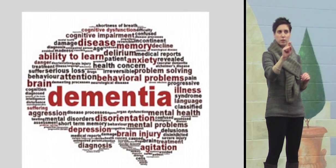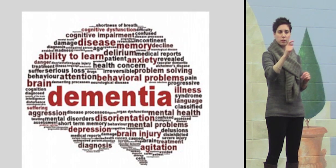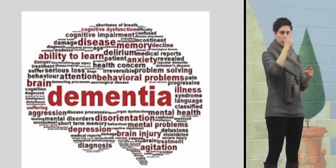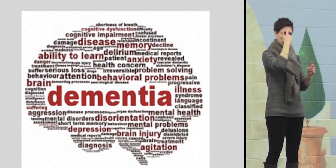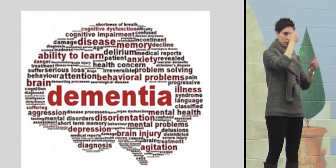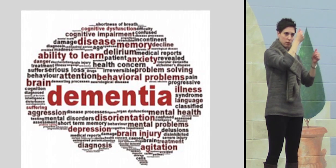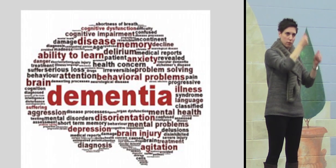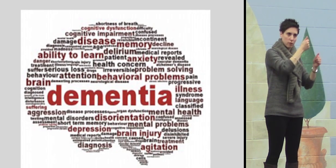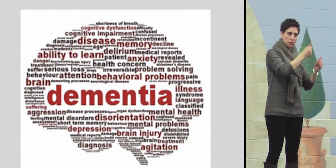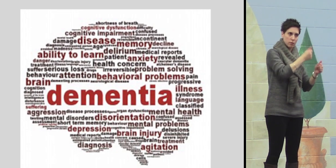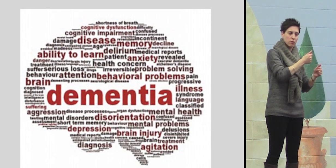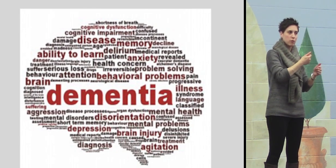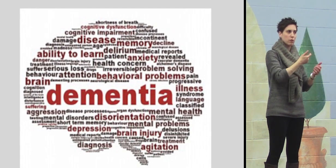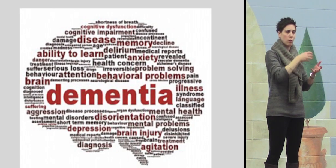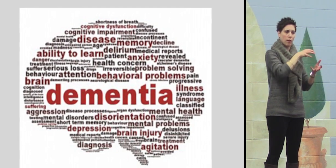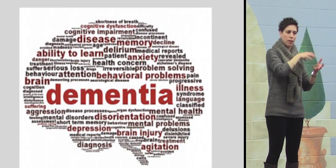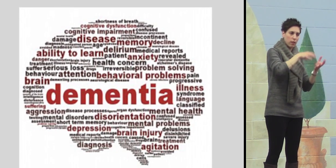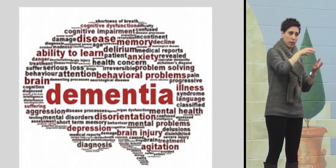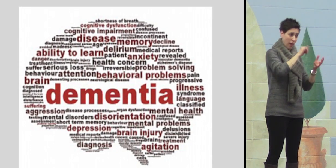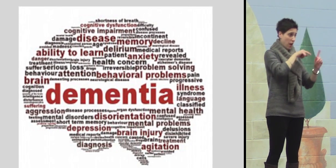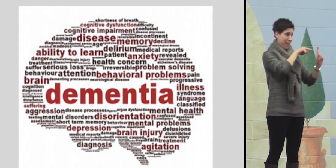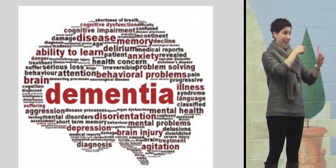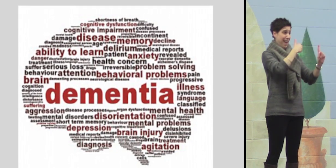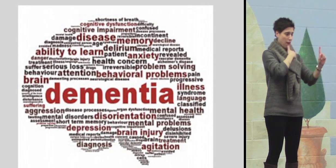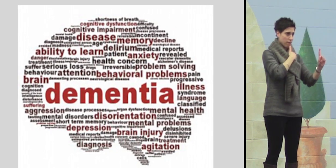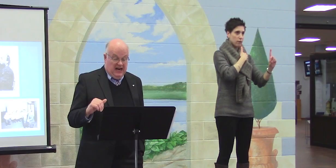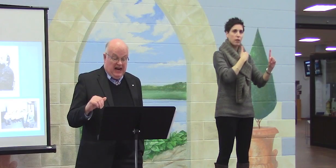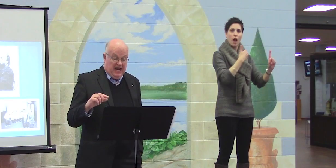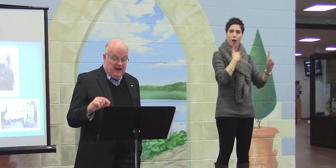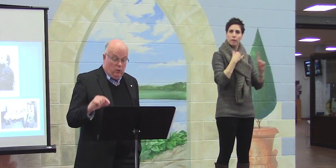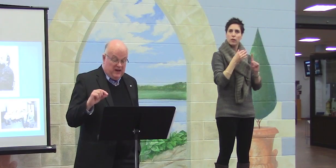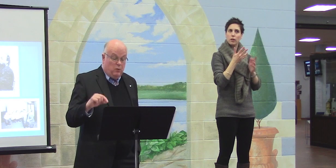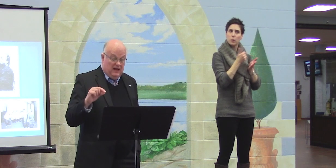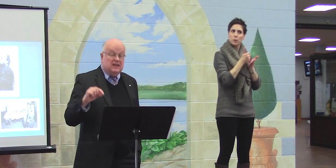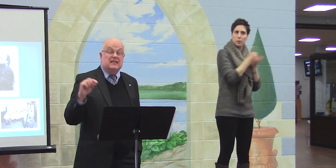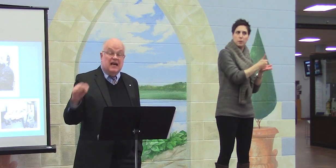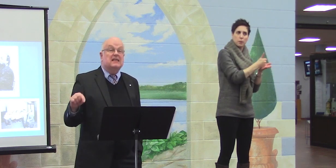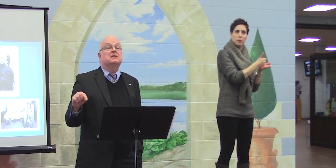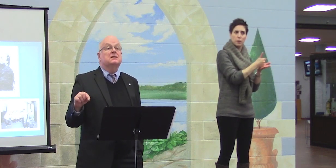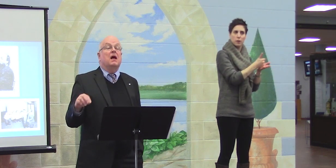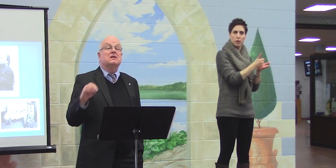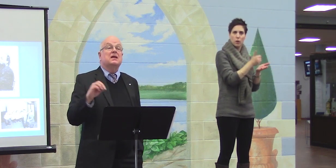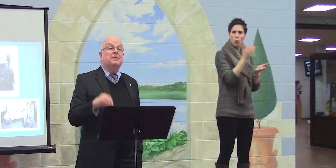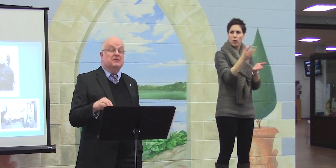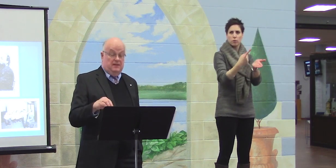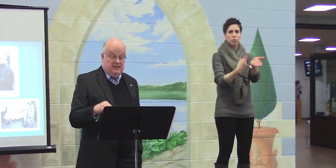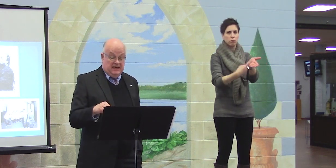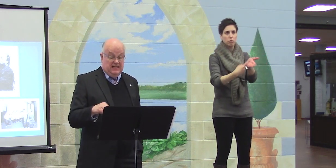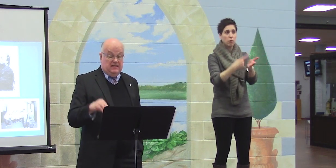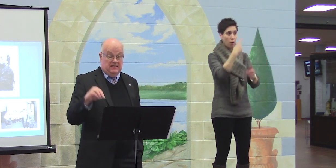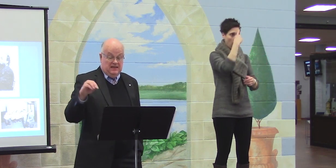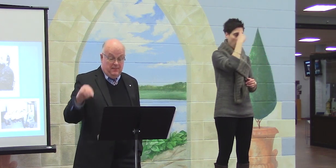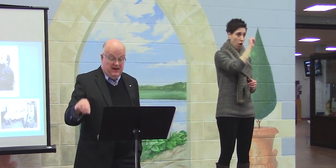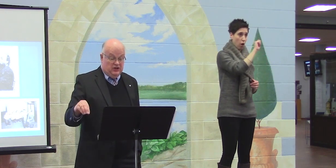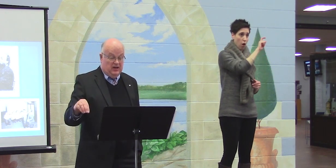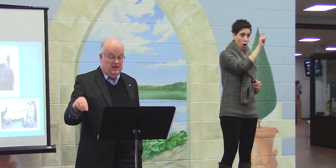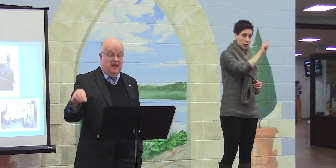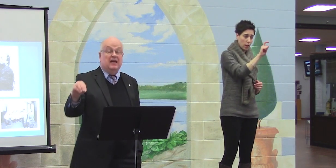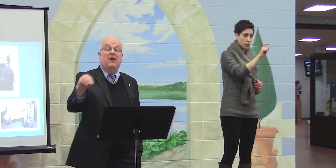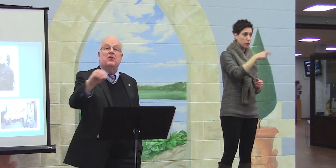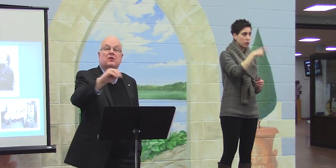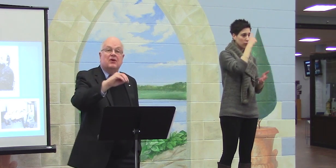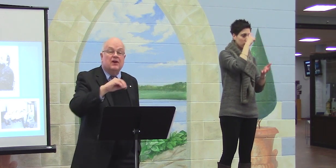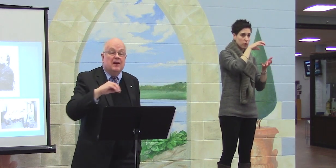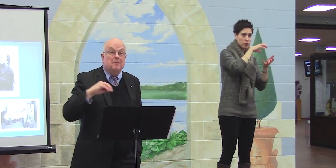they deserve special consideration. And we will discuss Alzheimer's disease, dementia,